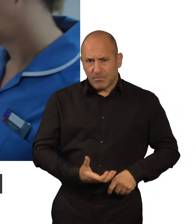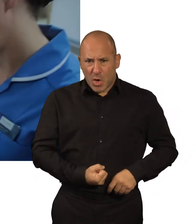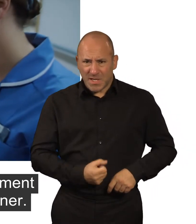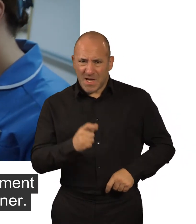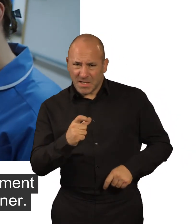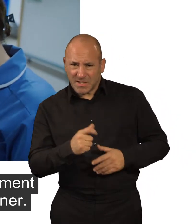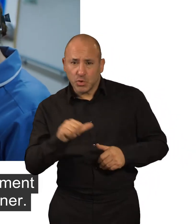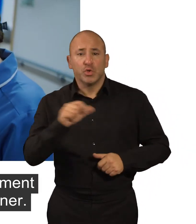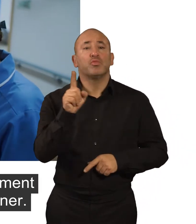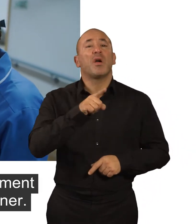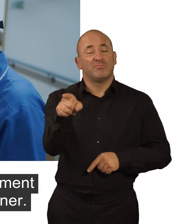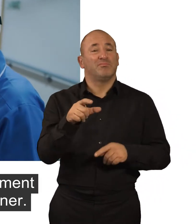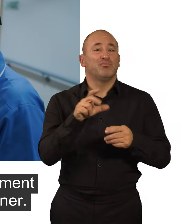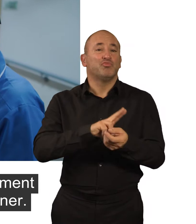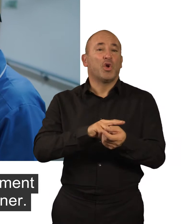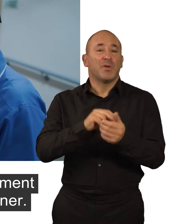should make an appointment to see their general practitioner.